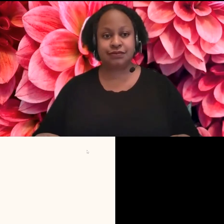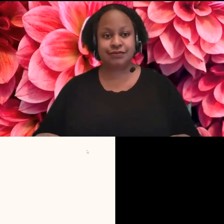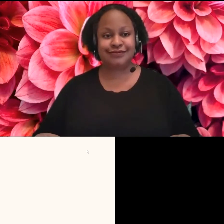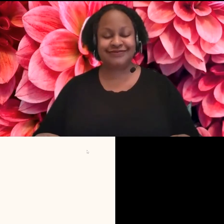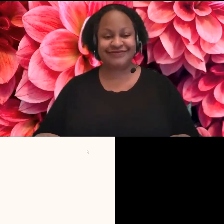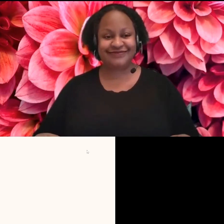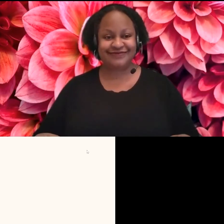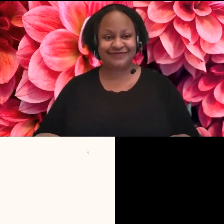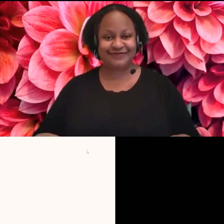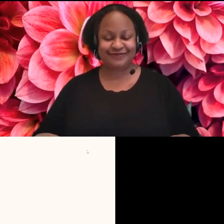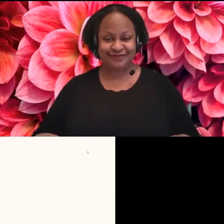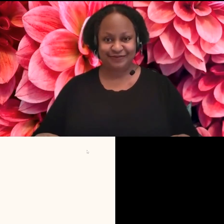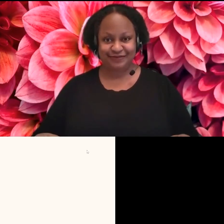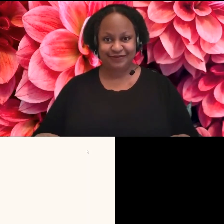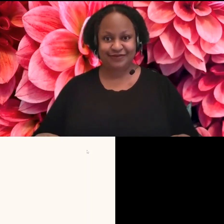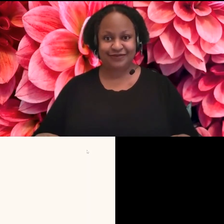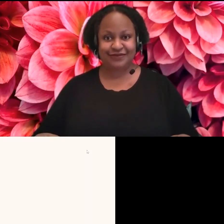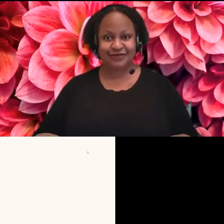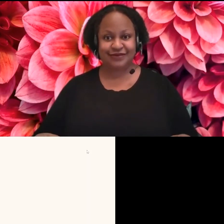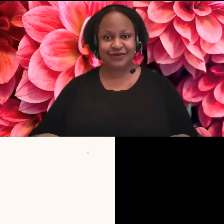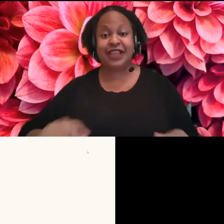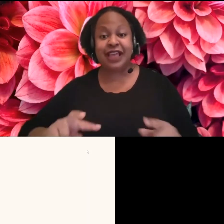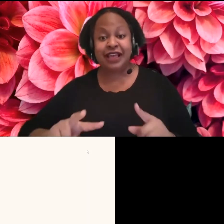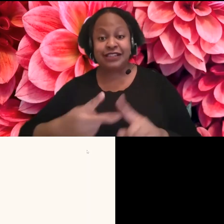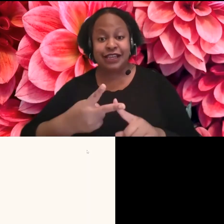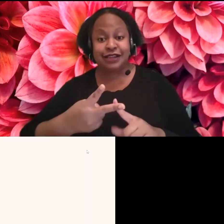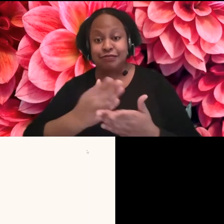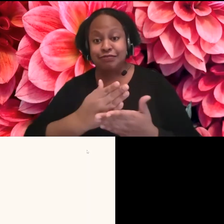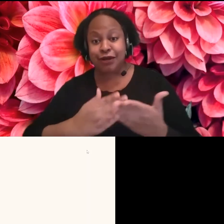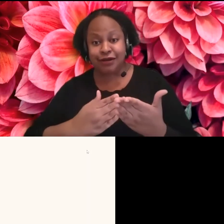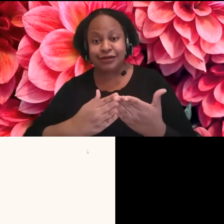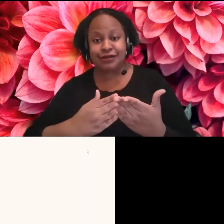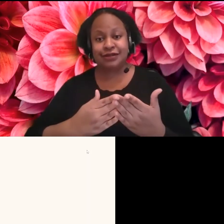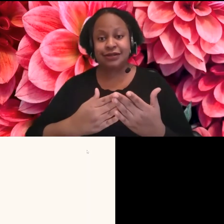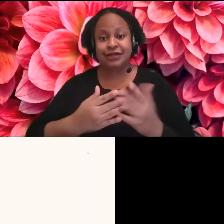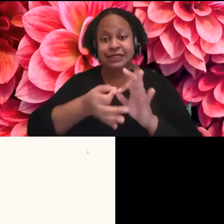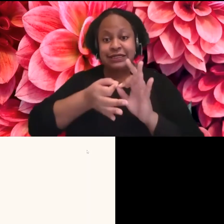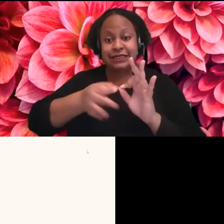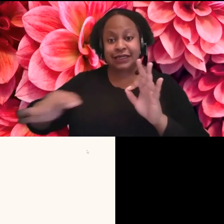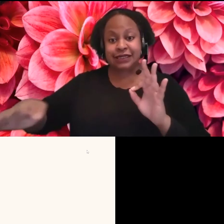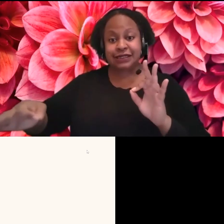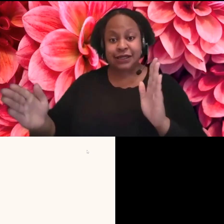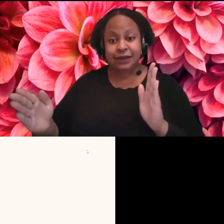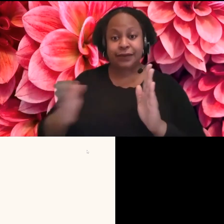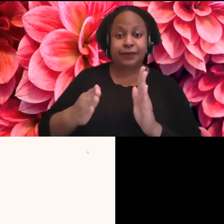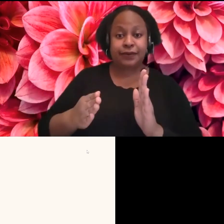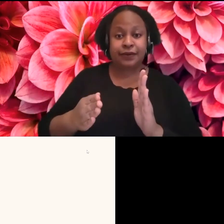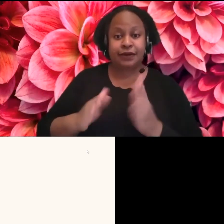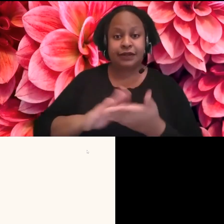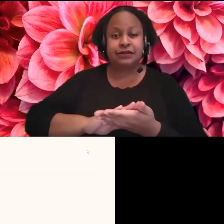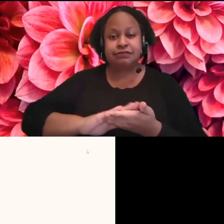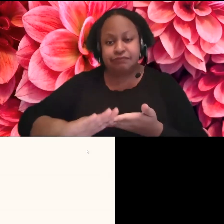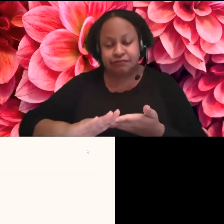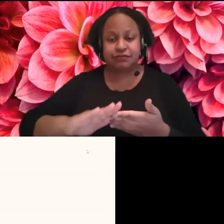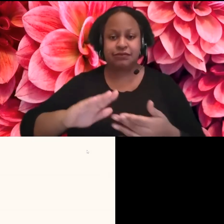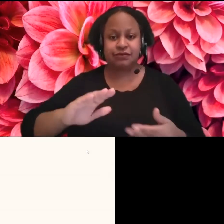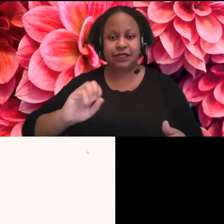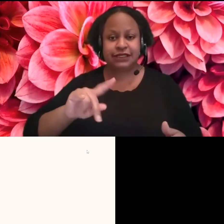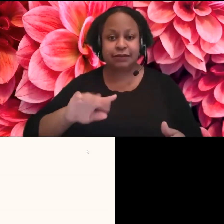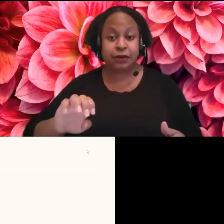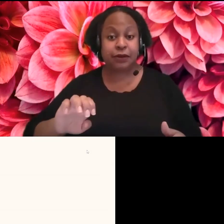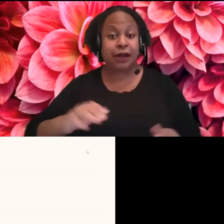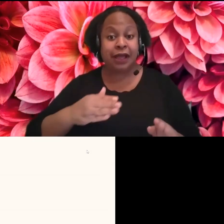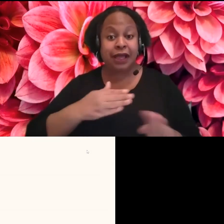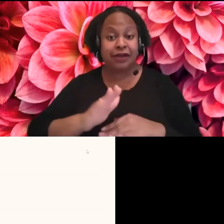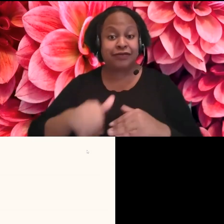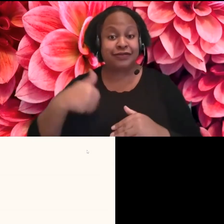going on to the second part of simplifying your sentences. And after this slide, it gets less heavy, I